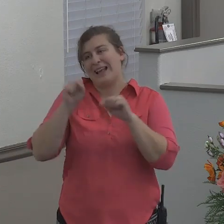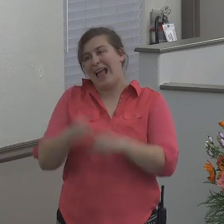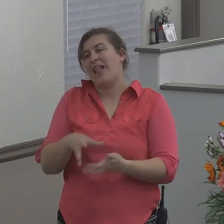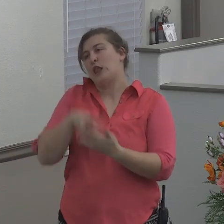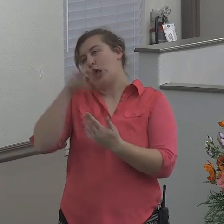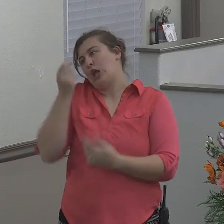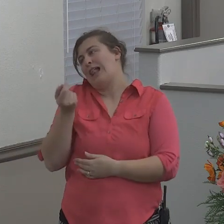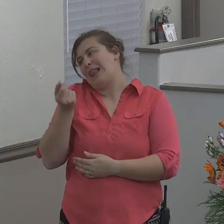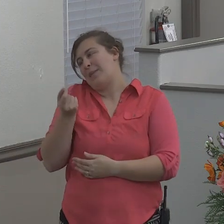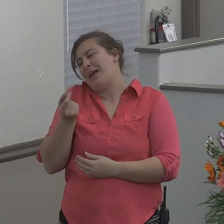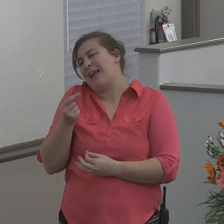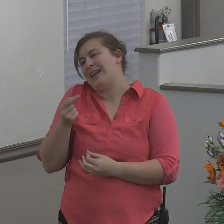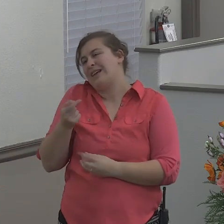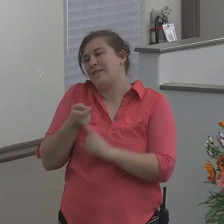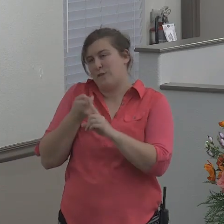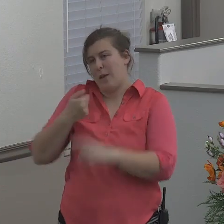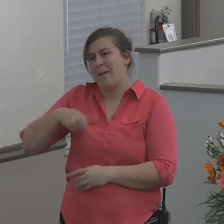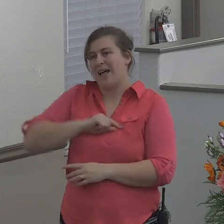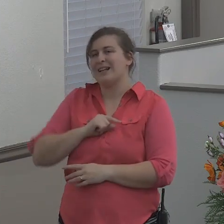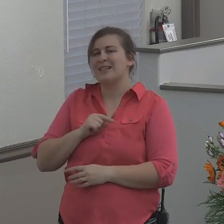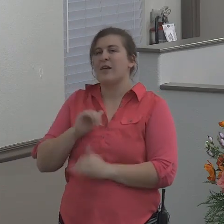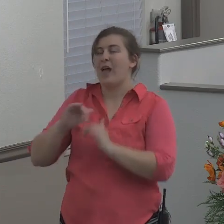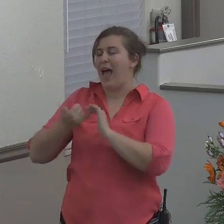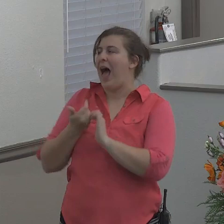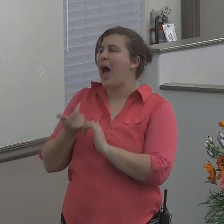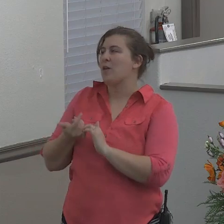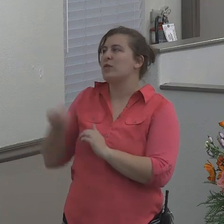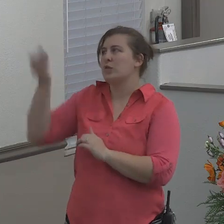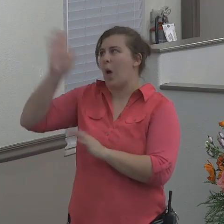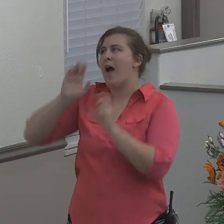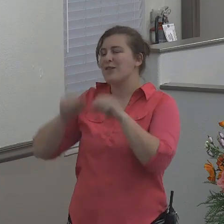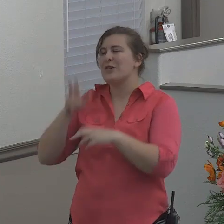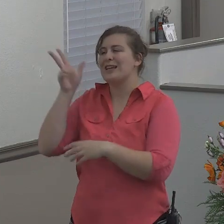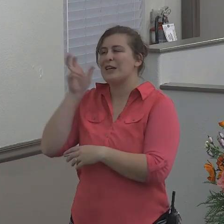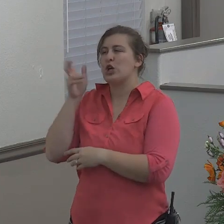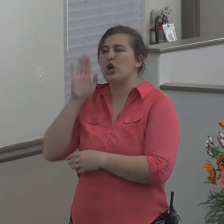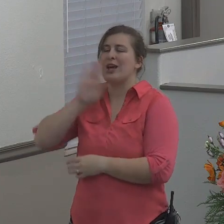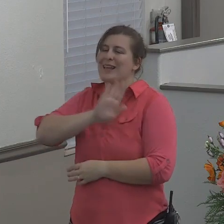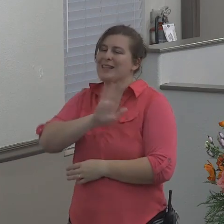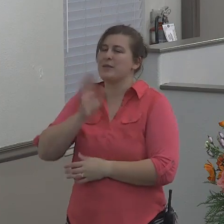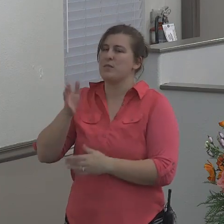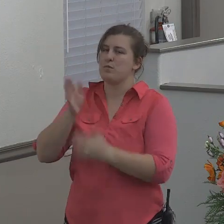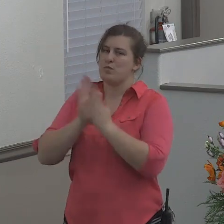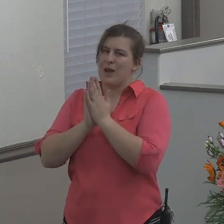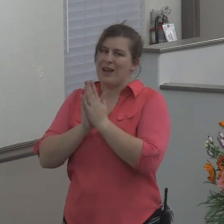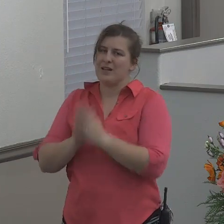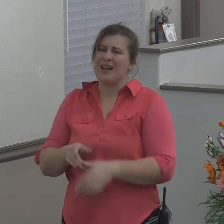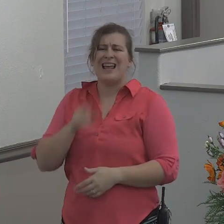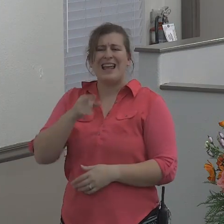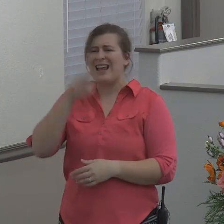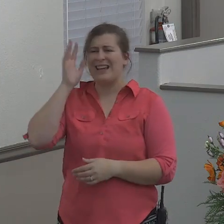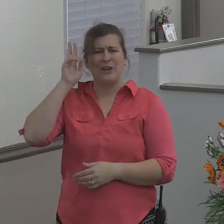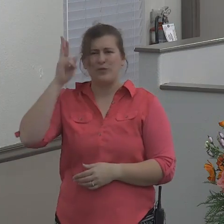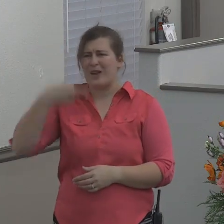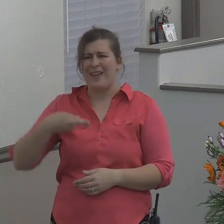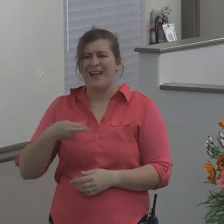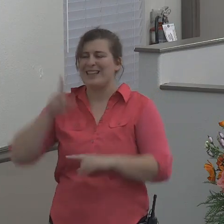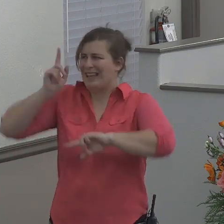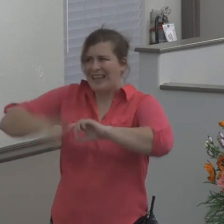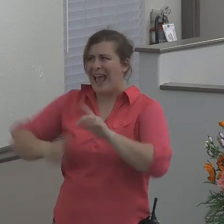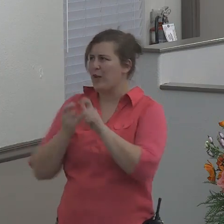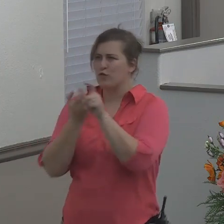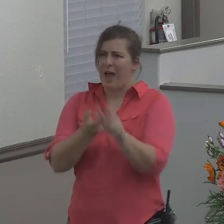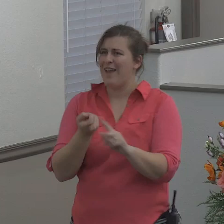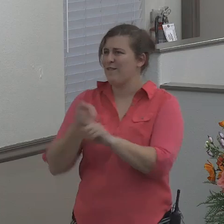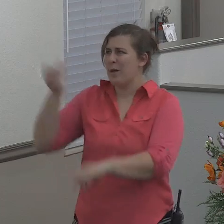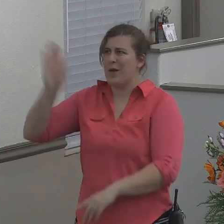on how to have God hear his prayers. Jonah did not realize at the time that he could not run from God. God had a plan for his life